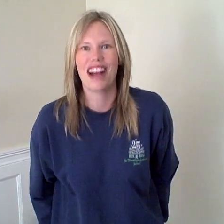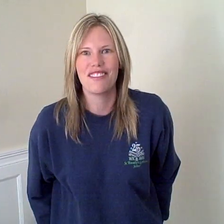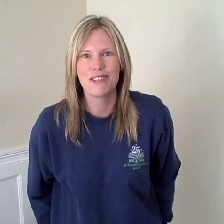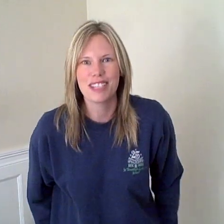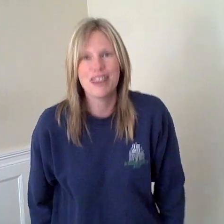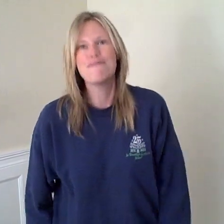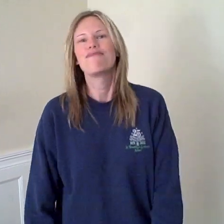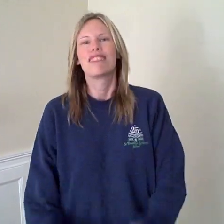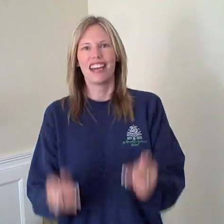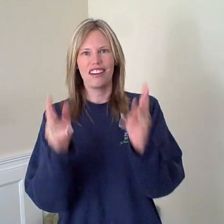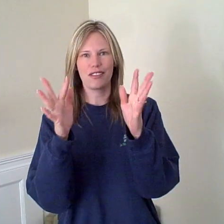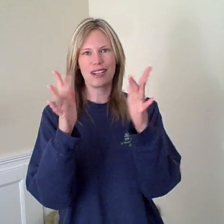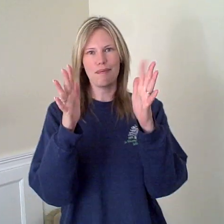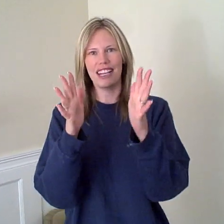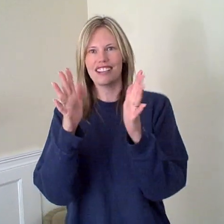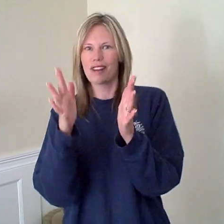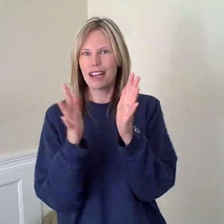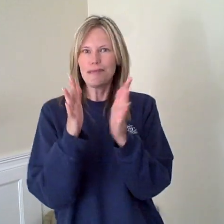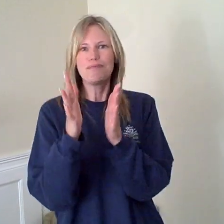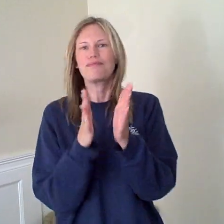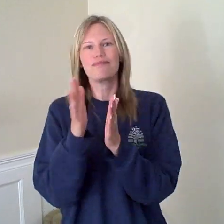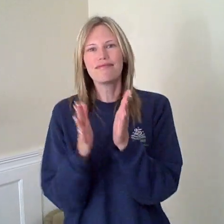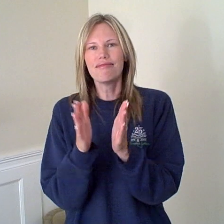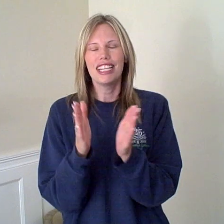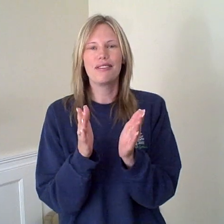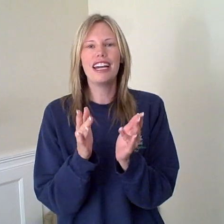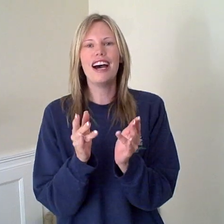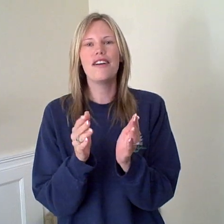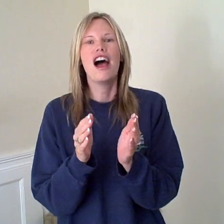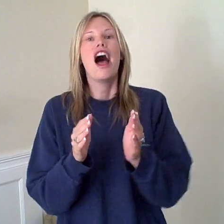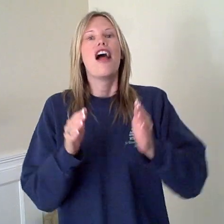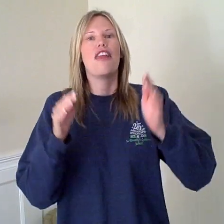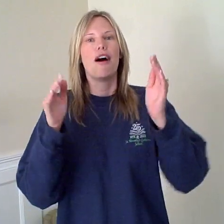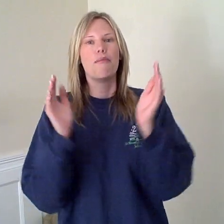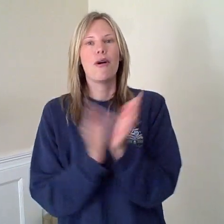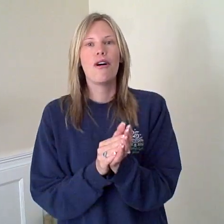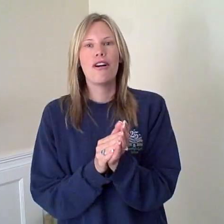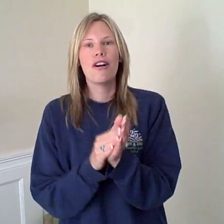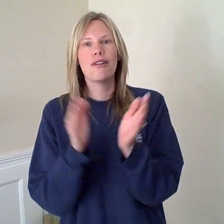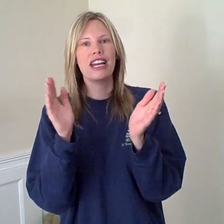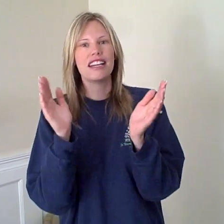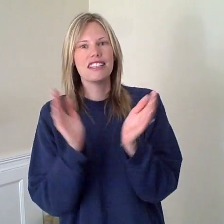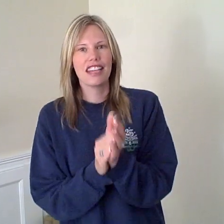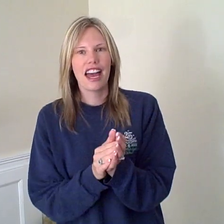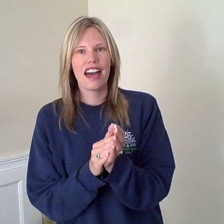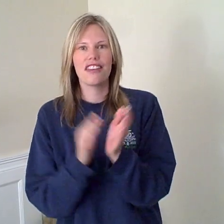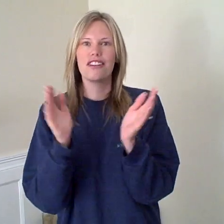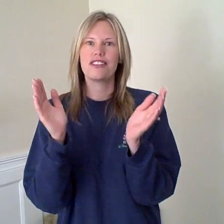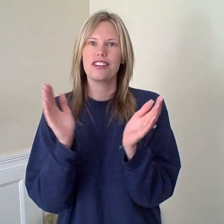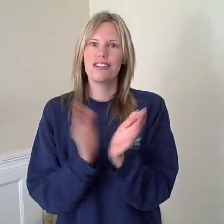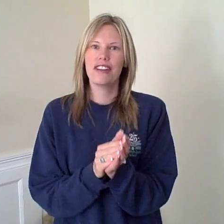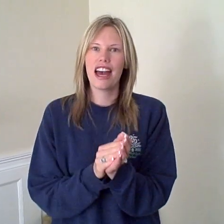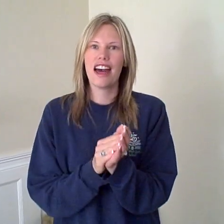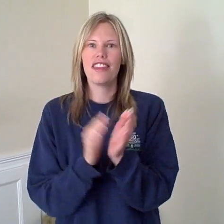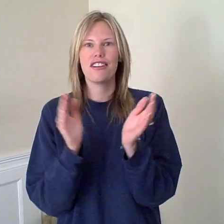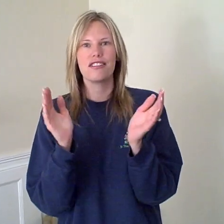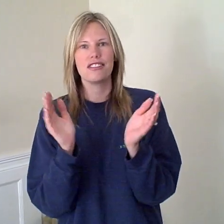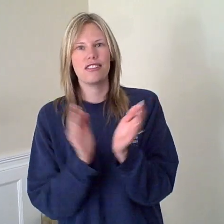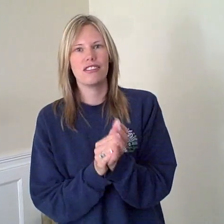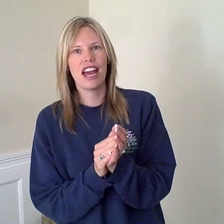try it one more time? Okay, you have your clapping hands ready? Here we go! The more we get together, together, together,